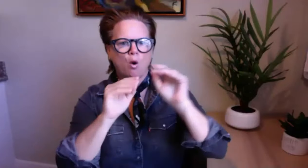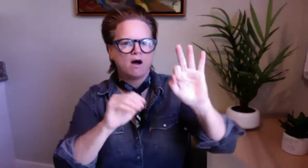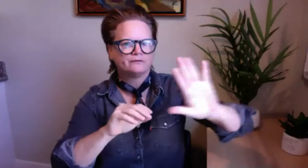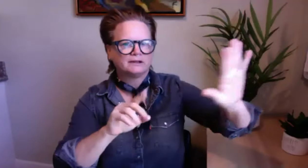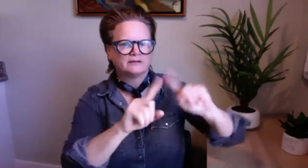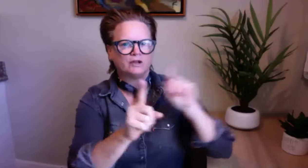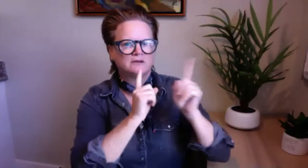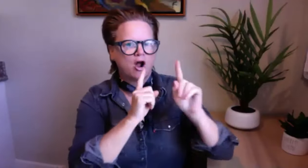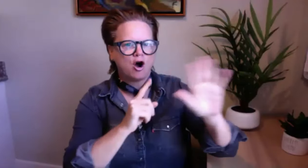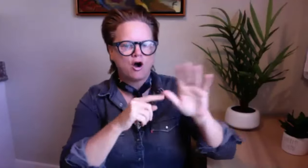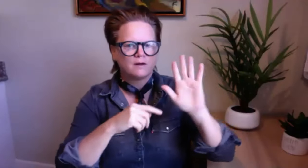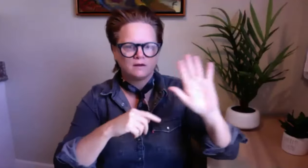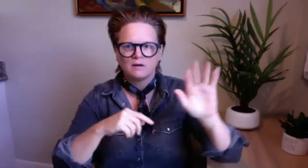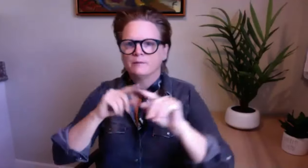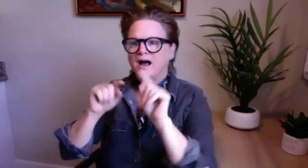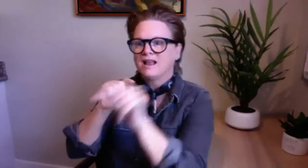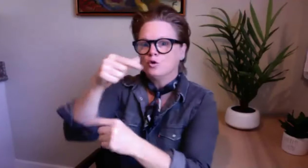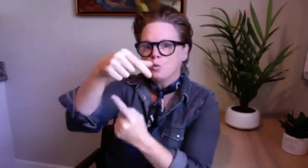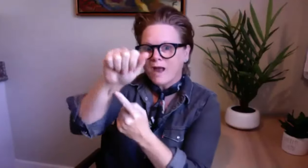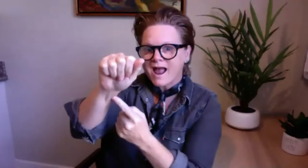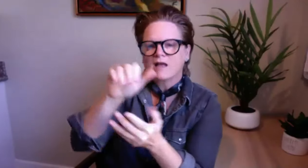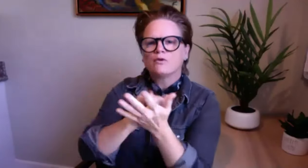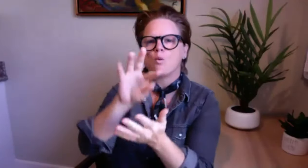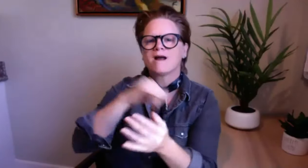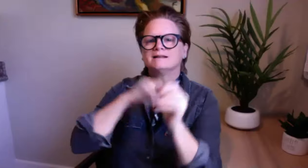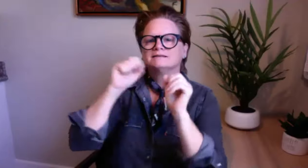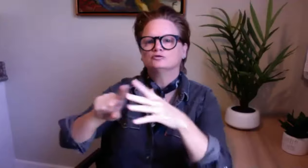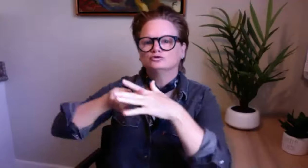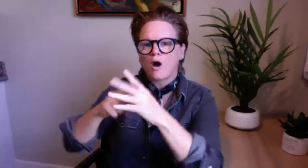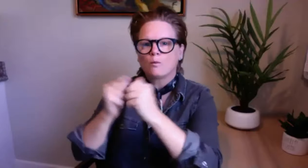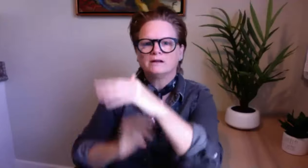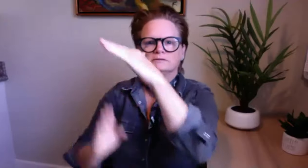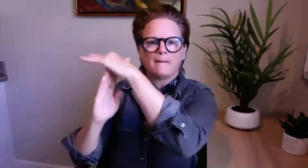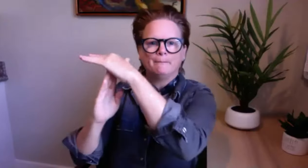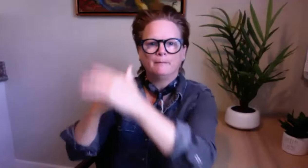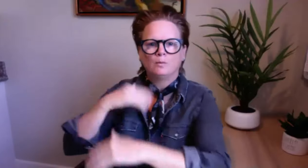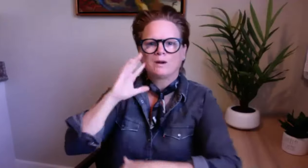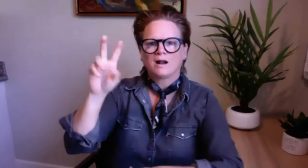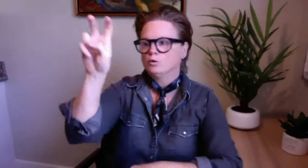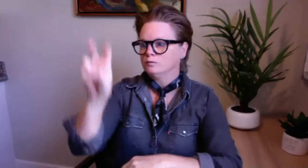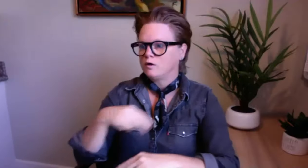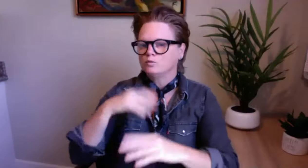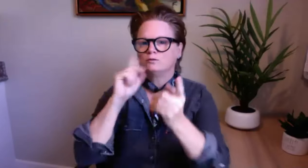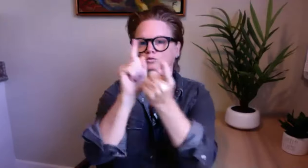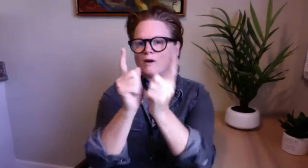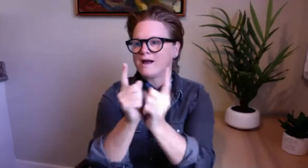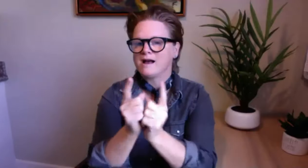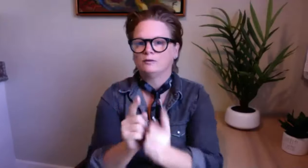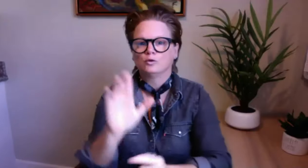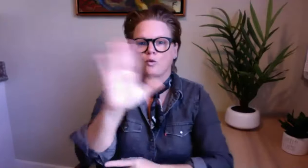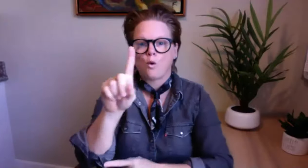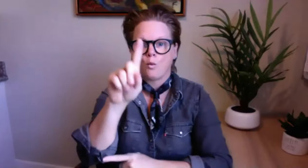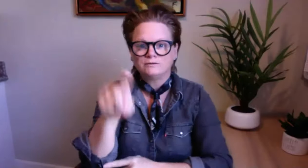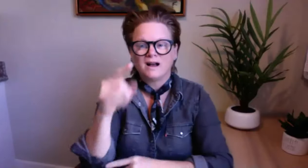a box not the chat the chat is for general dialogue conversation but if you have a question for dave about the the content